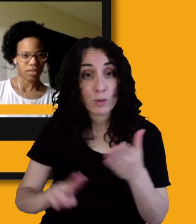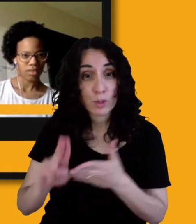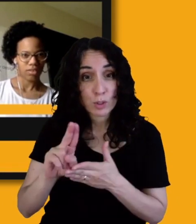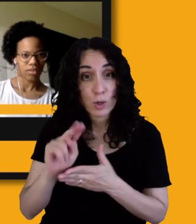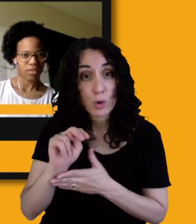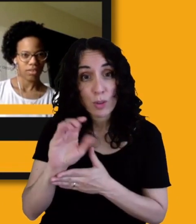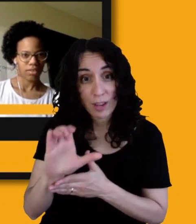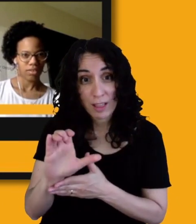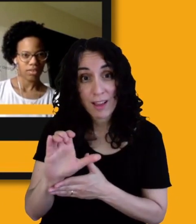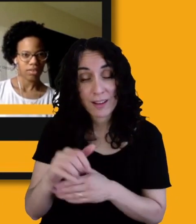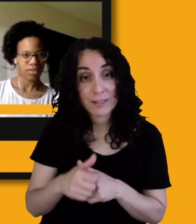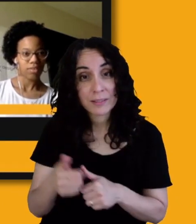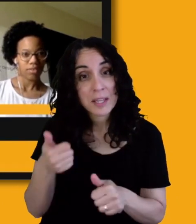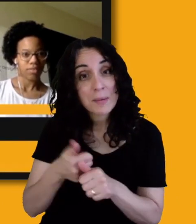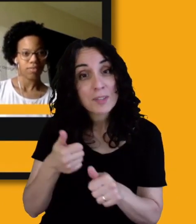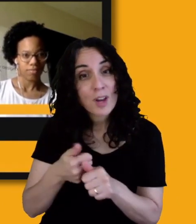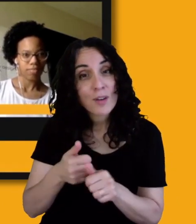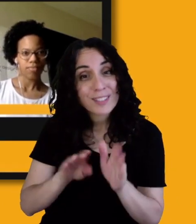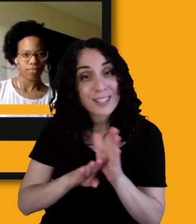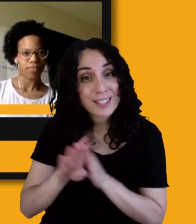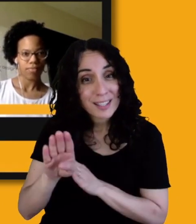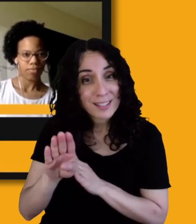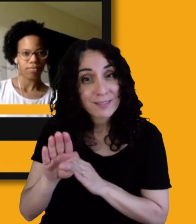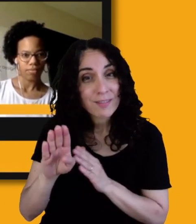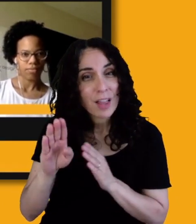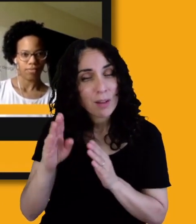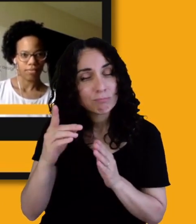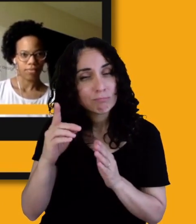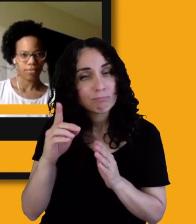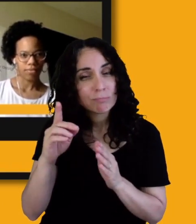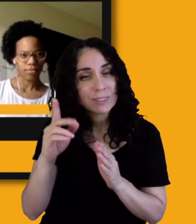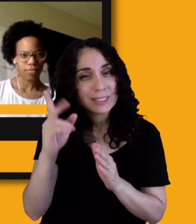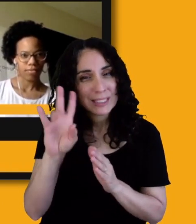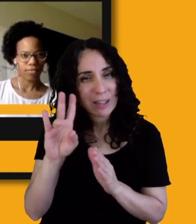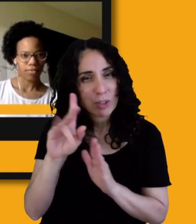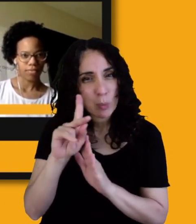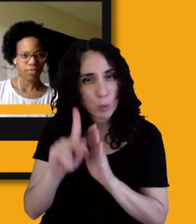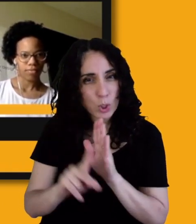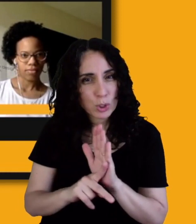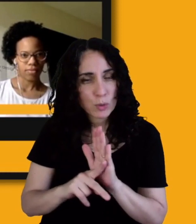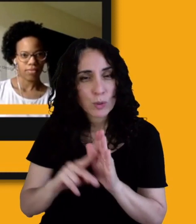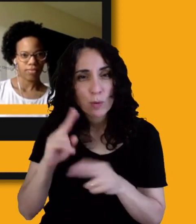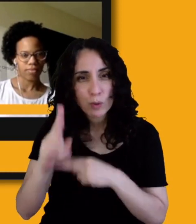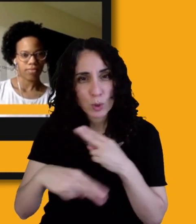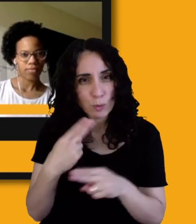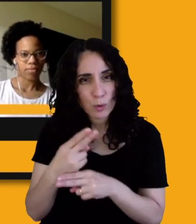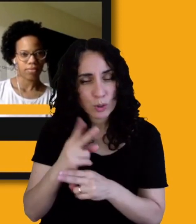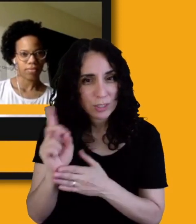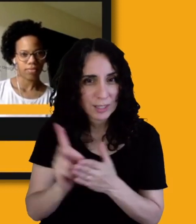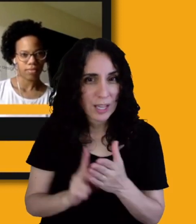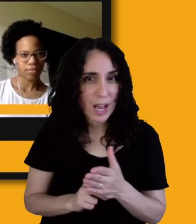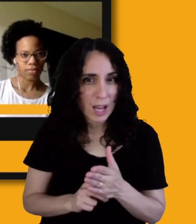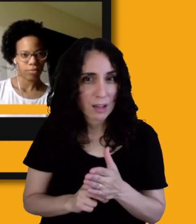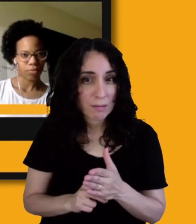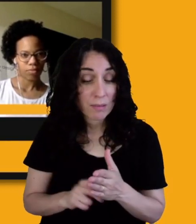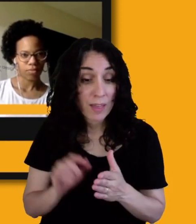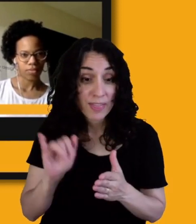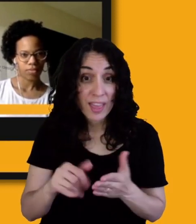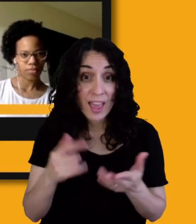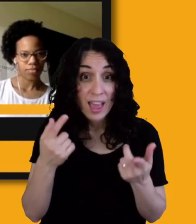something called the seven principles of universal design. And they are, they were things that grew out of the recognition of the limitations of,